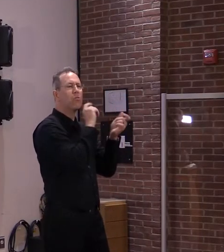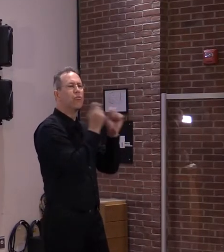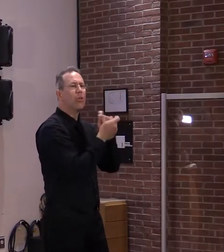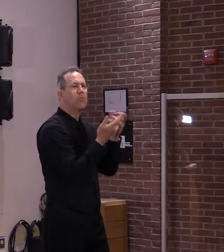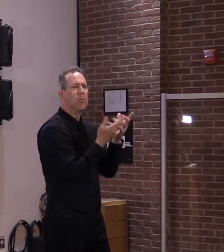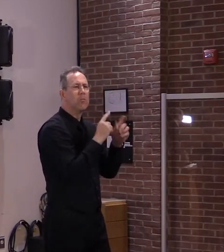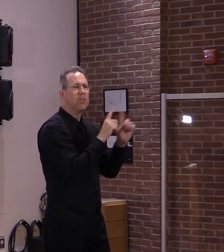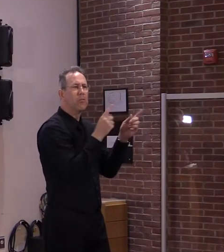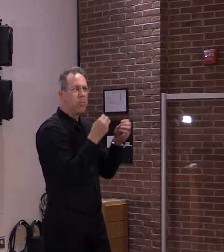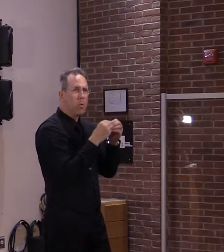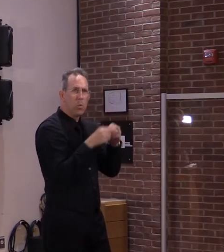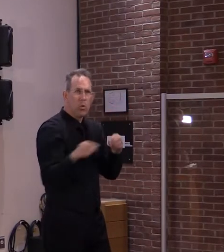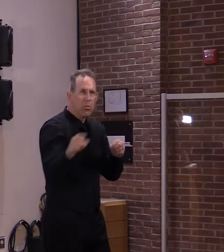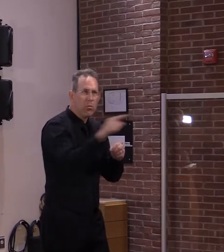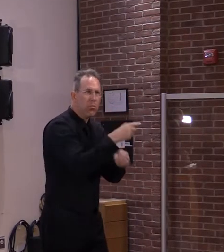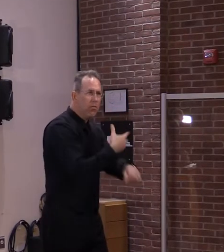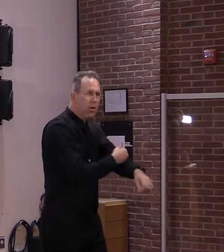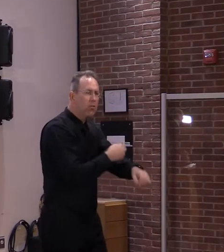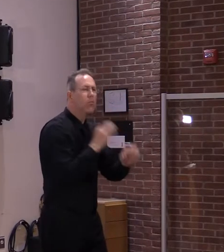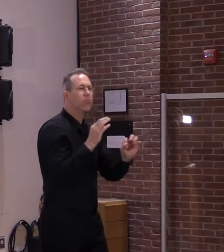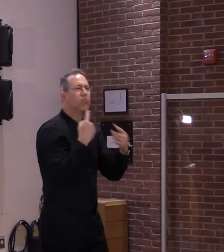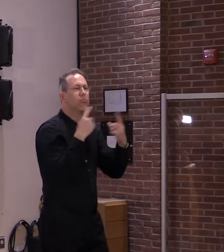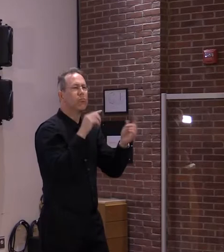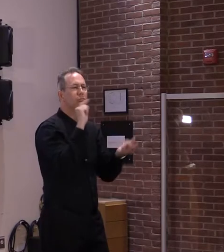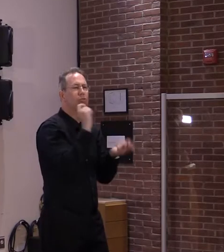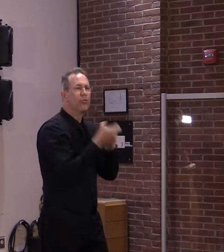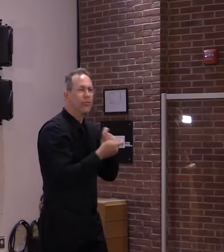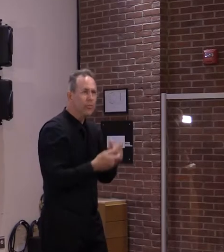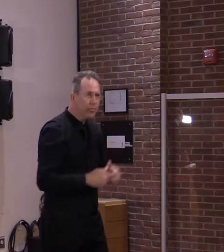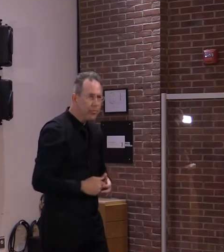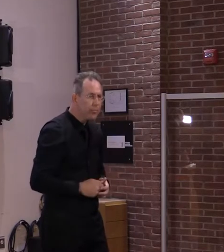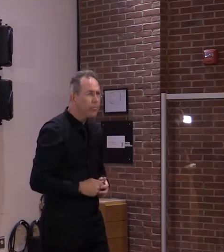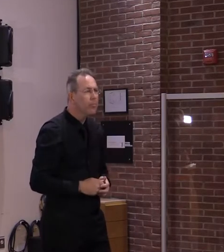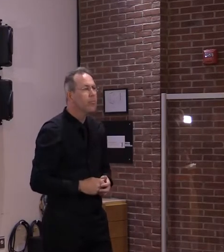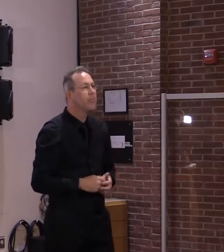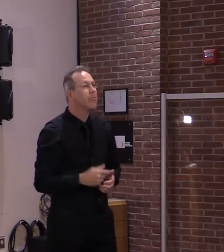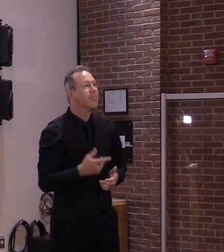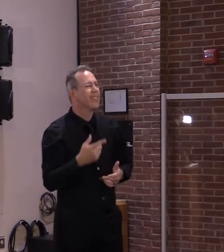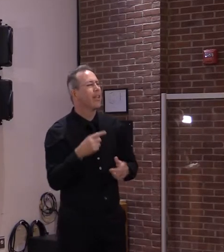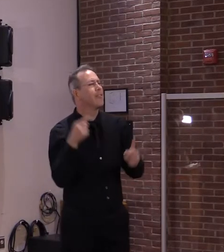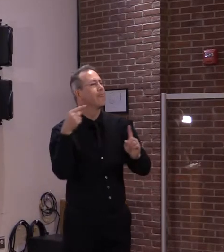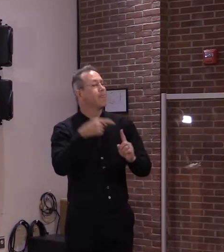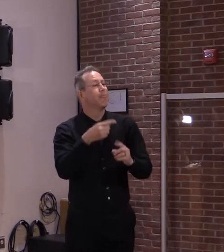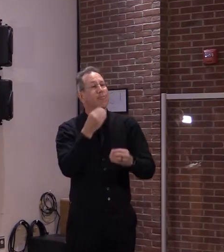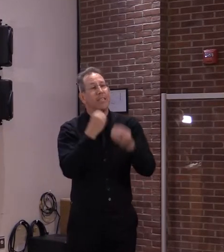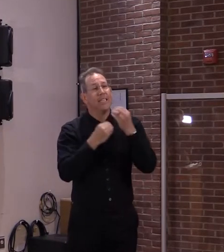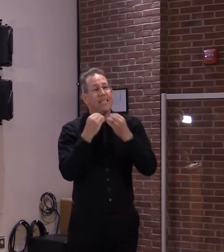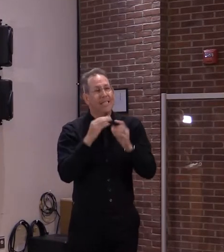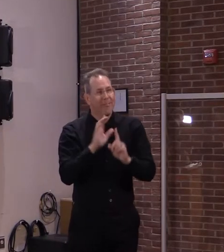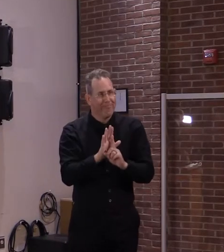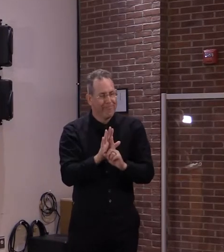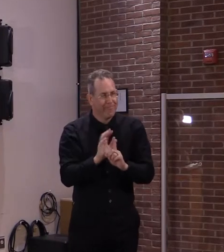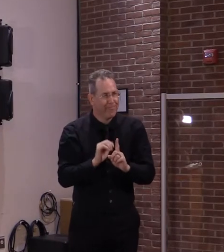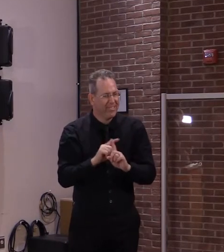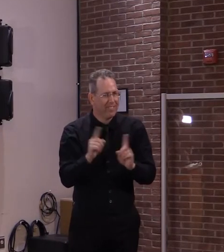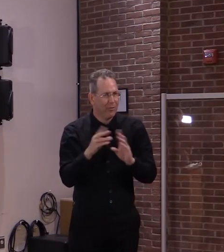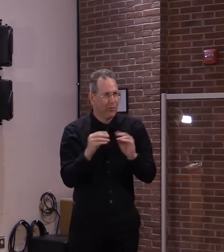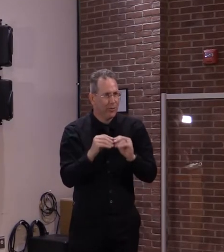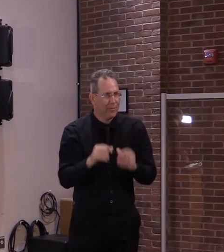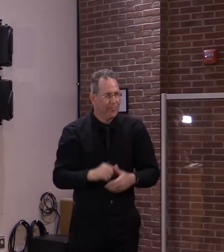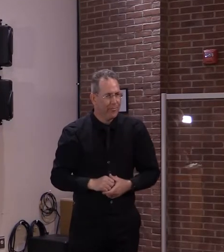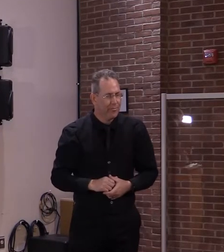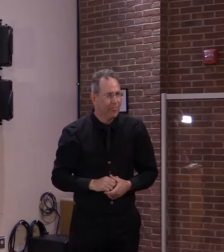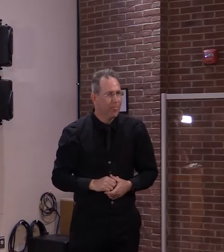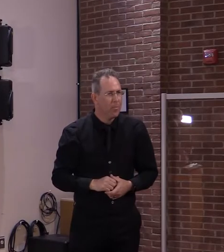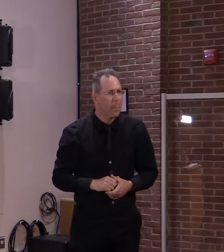that's a different story. One thing that schools use is everybody facing in the